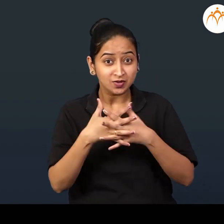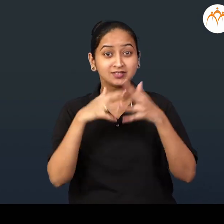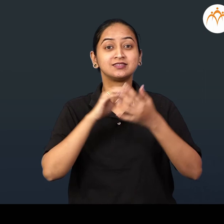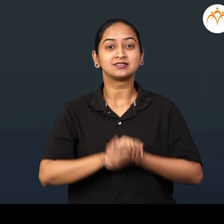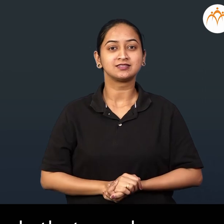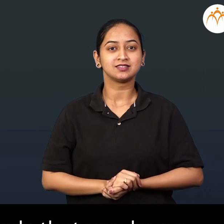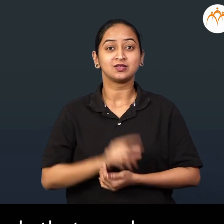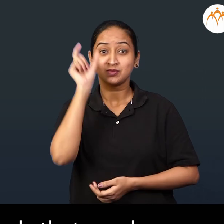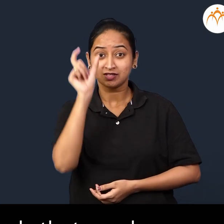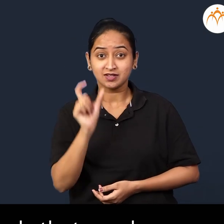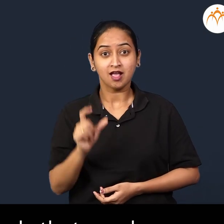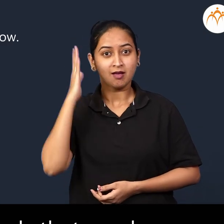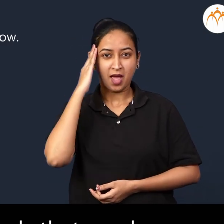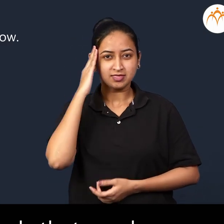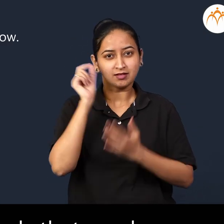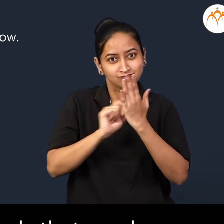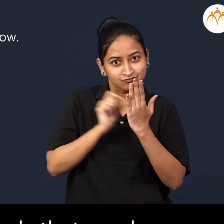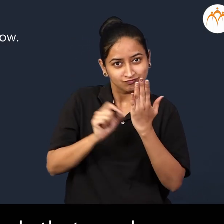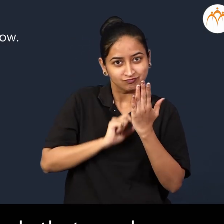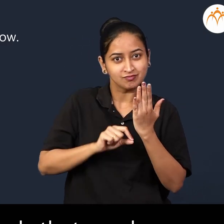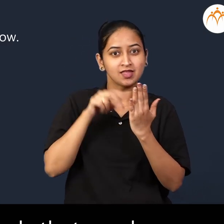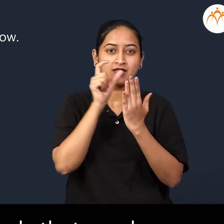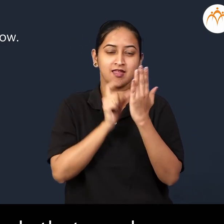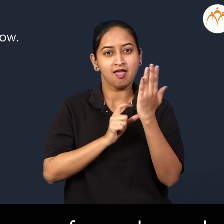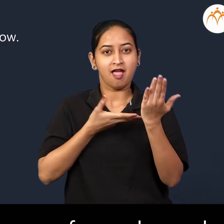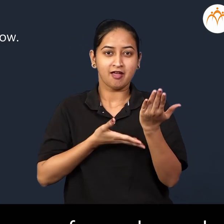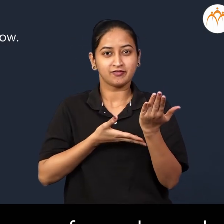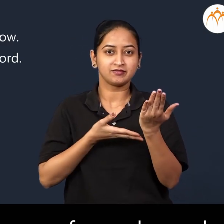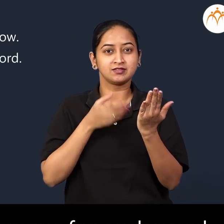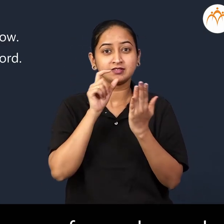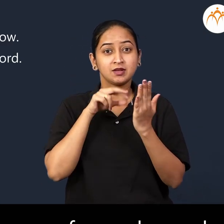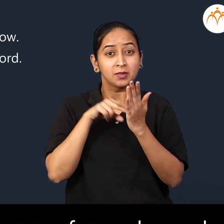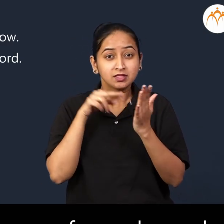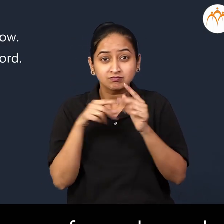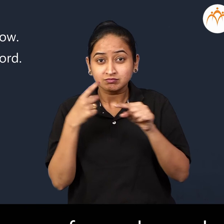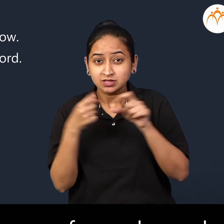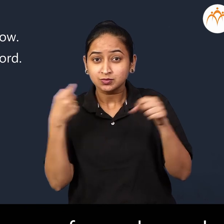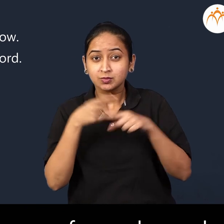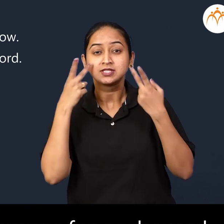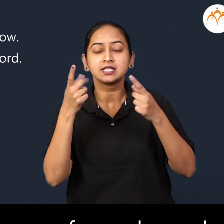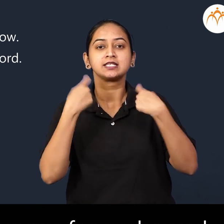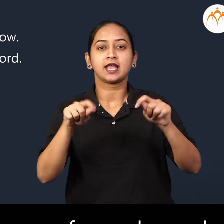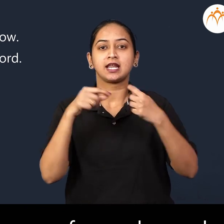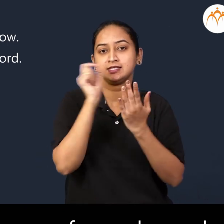Here are some words that you know Try to write the antonyms for each word